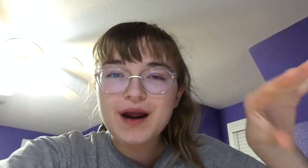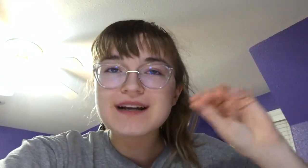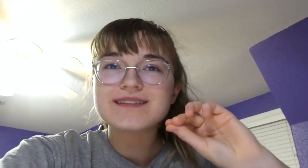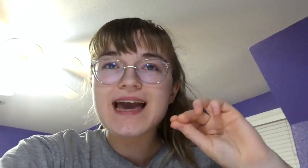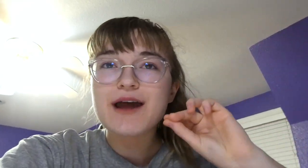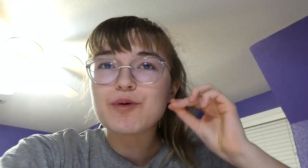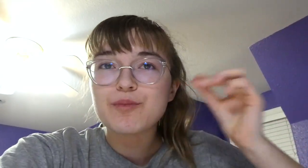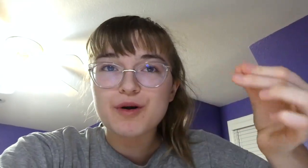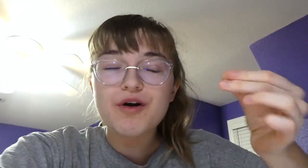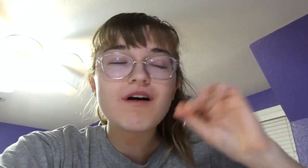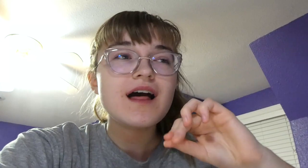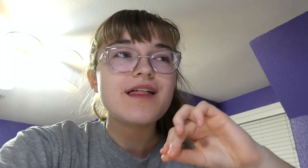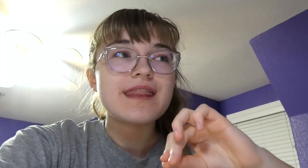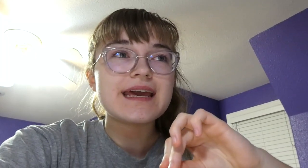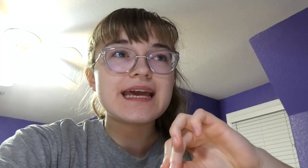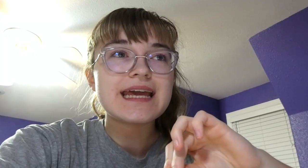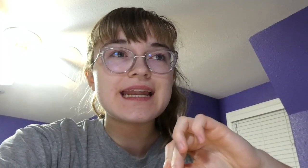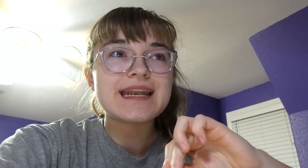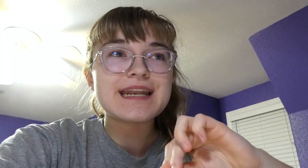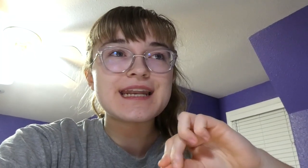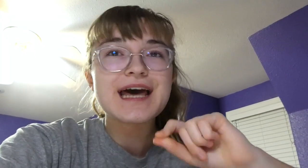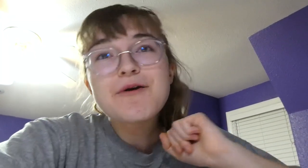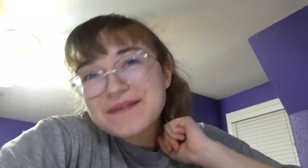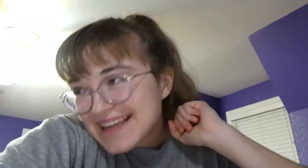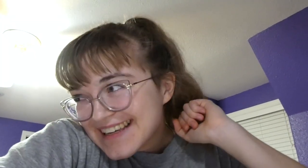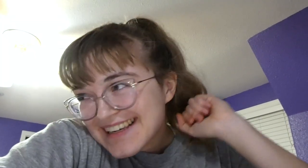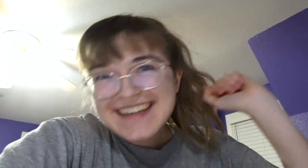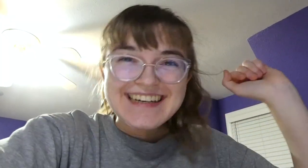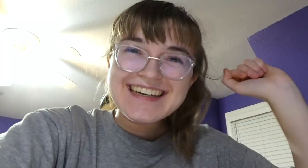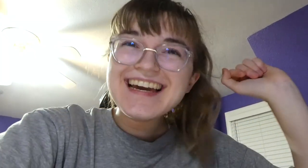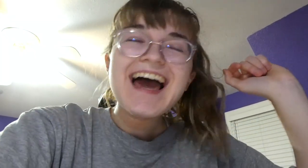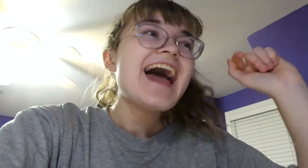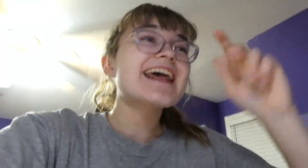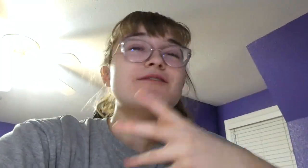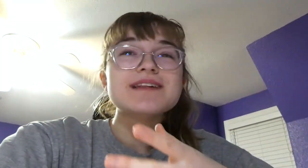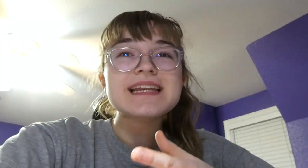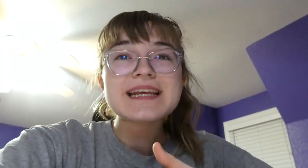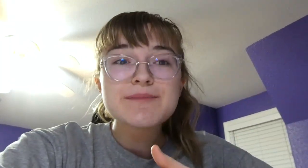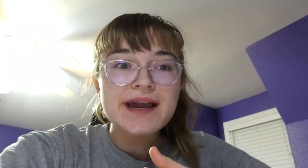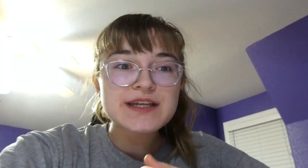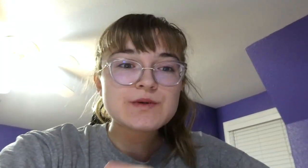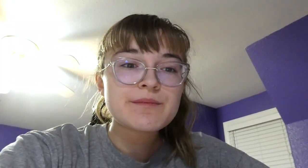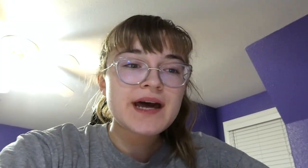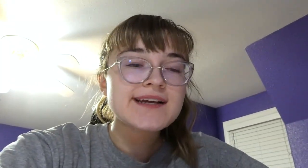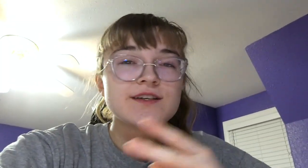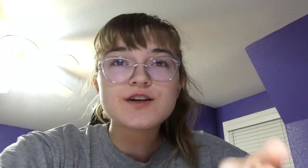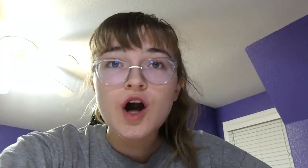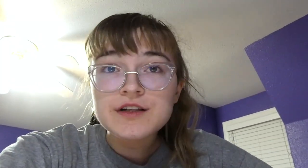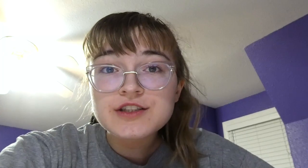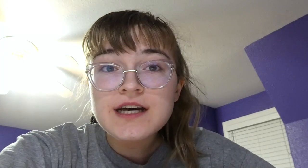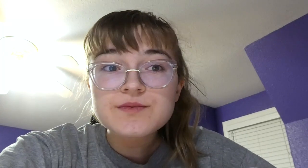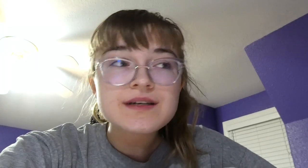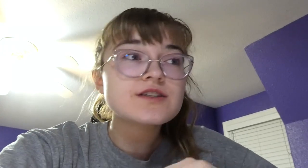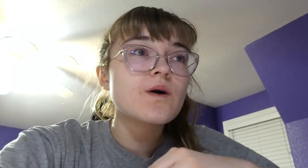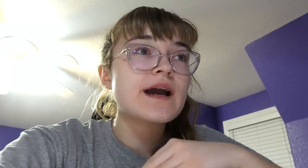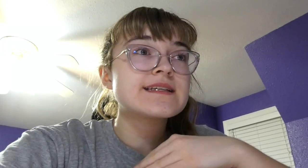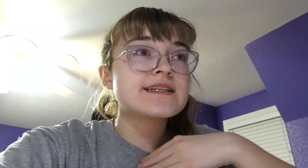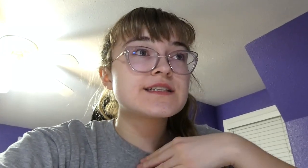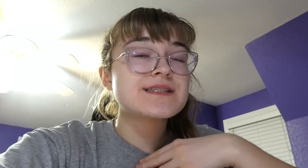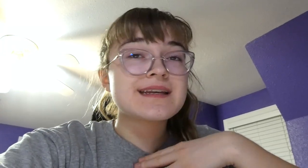practice I had with Merle, then, a week? And I really need to get back into it, but I started college last week, so I didn't study